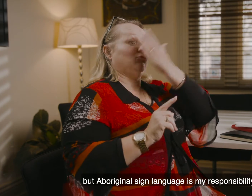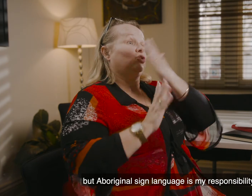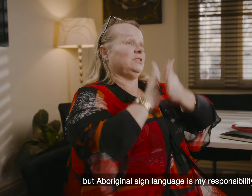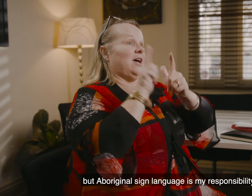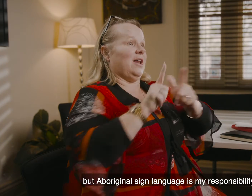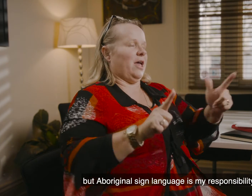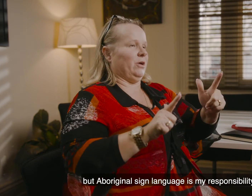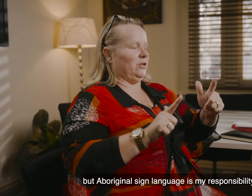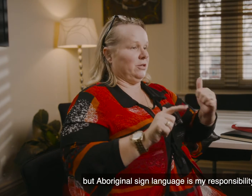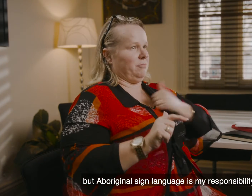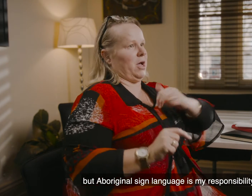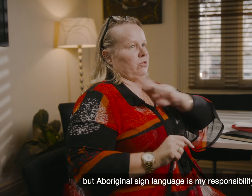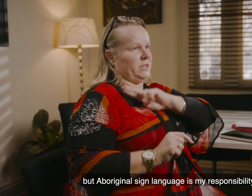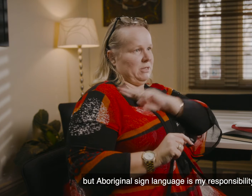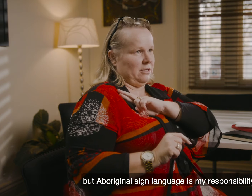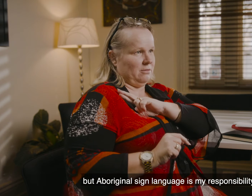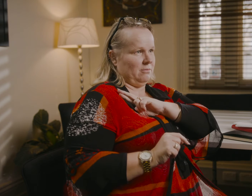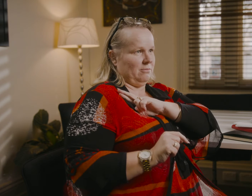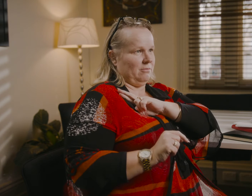Aboriginal sign language is my responsibility.